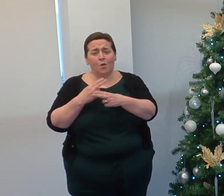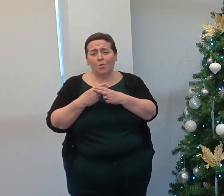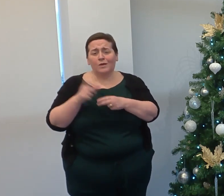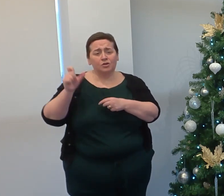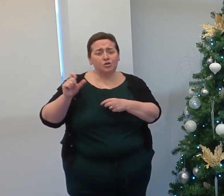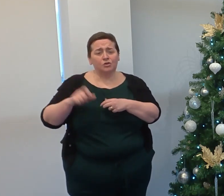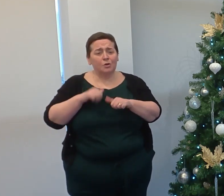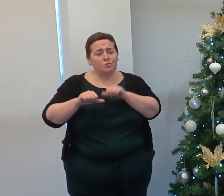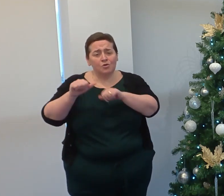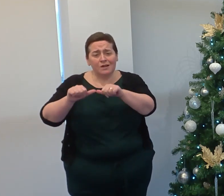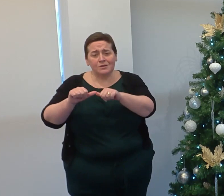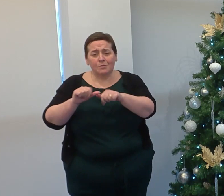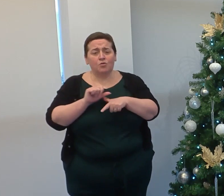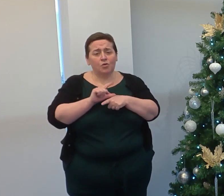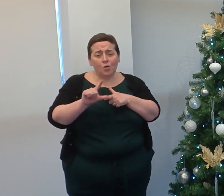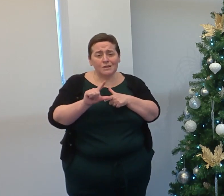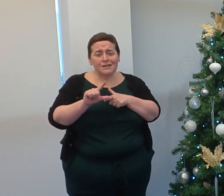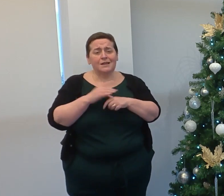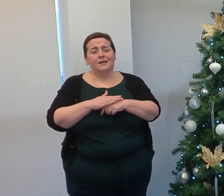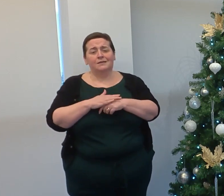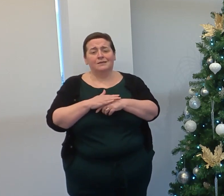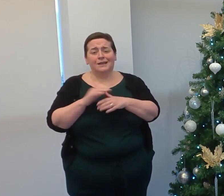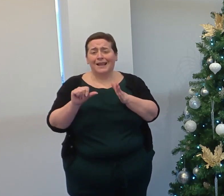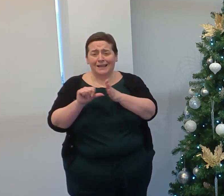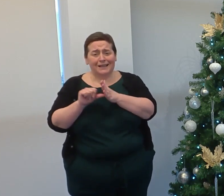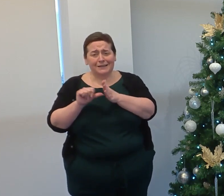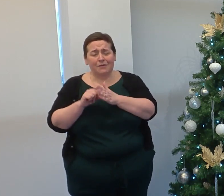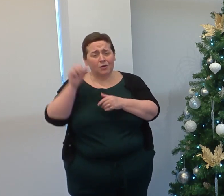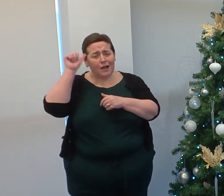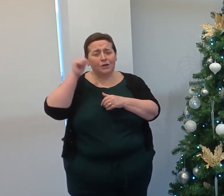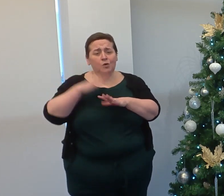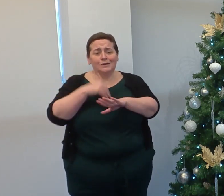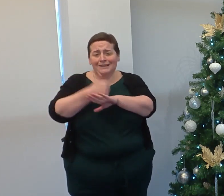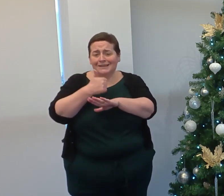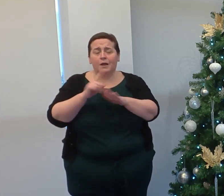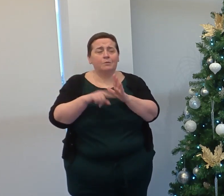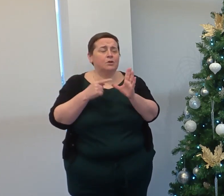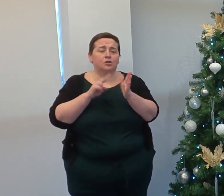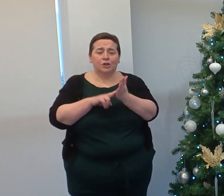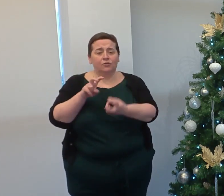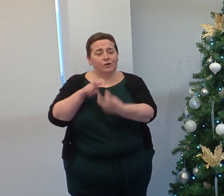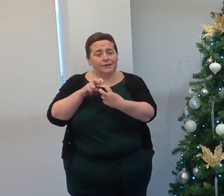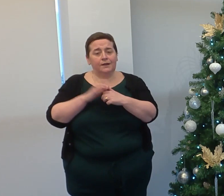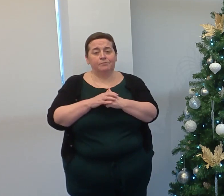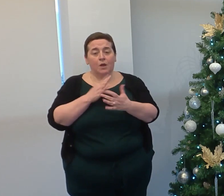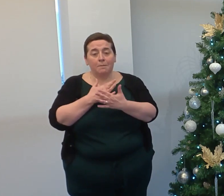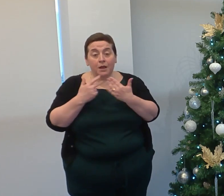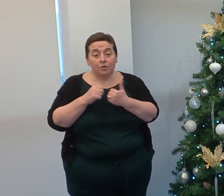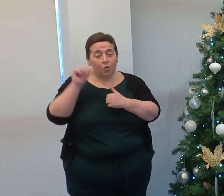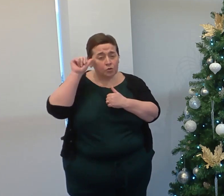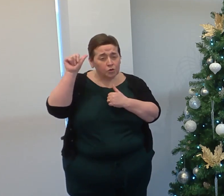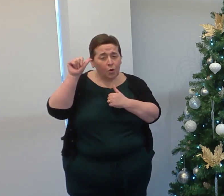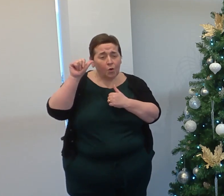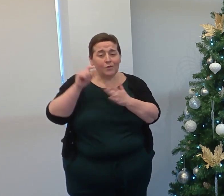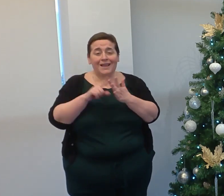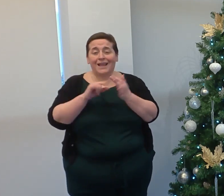with your students to progress them through their courses and even harder in the setup of the January intake. Many of you will notice that